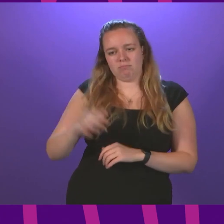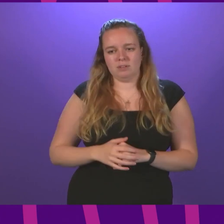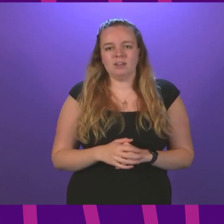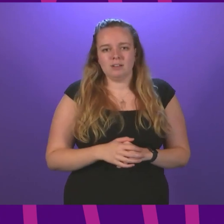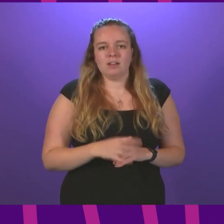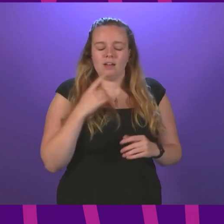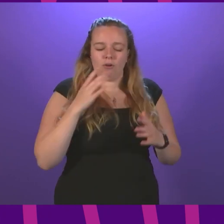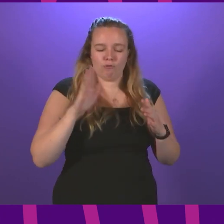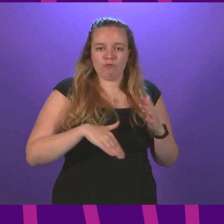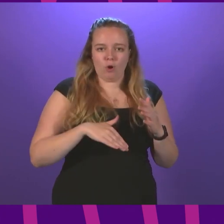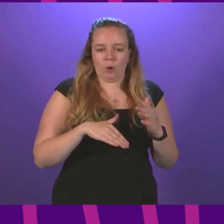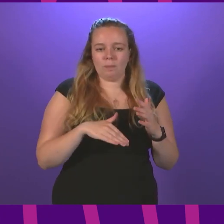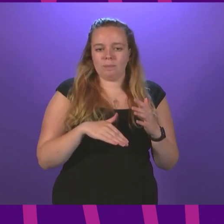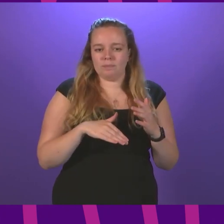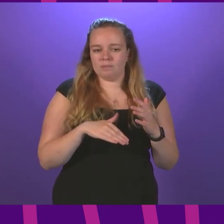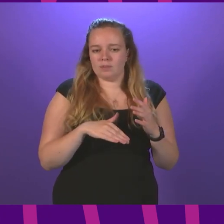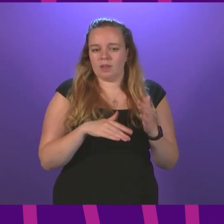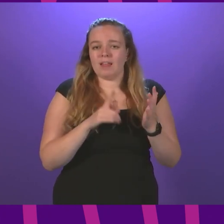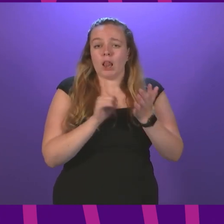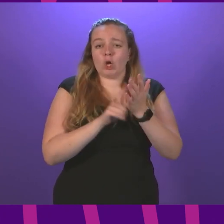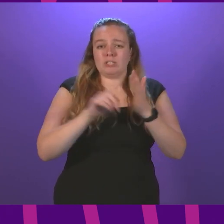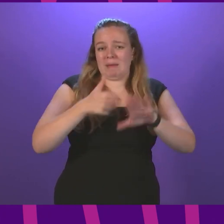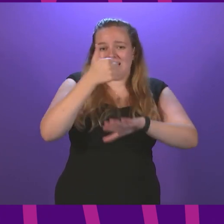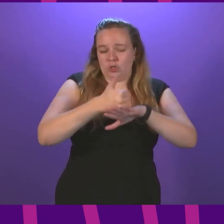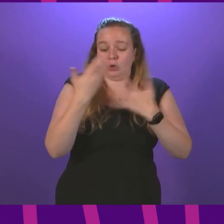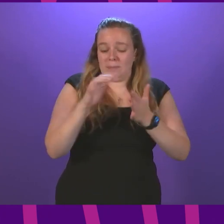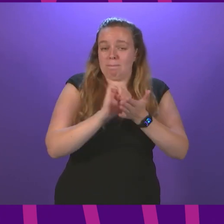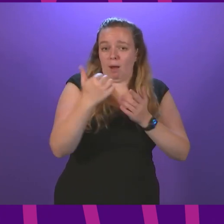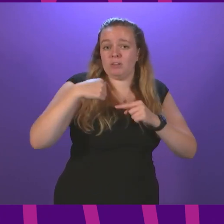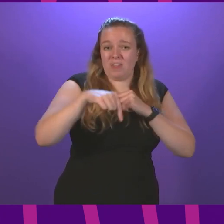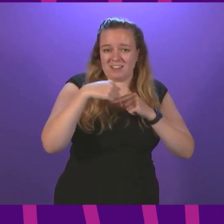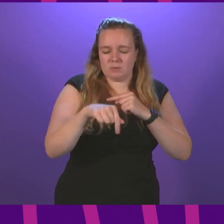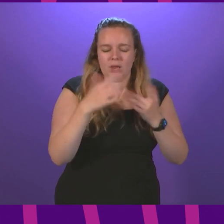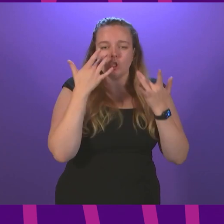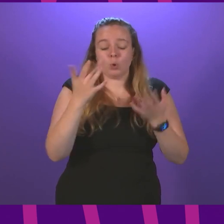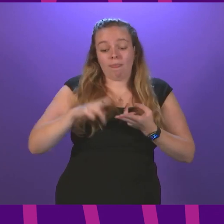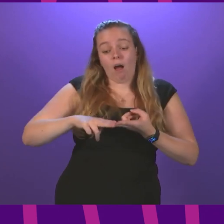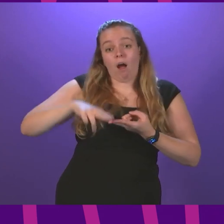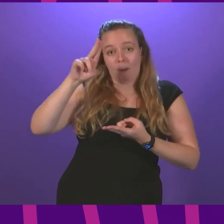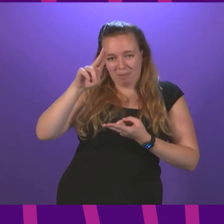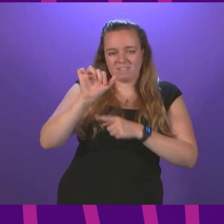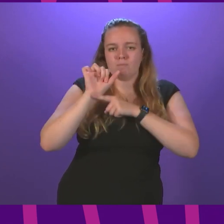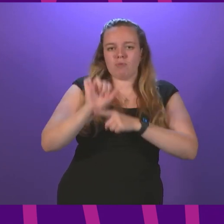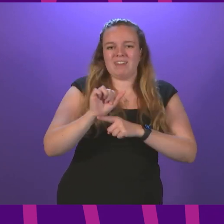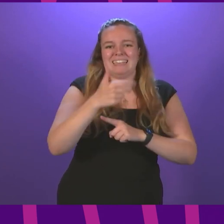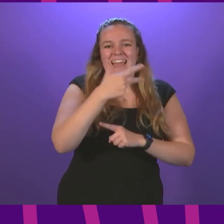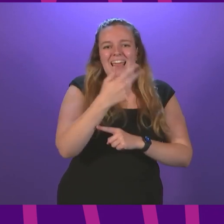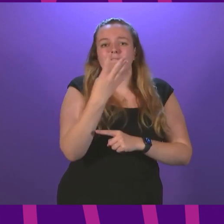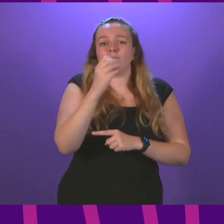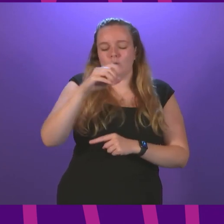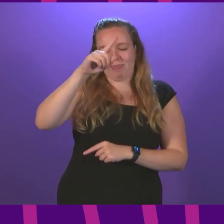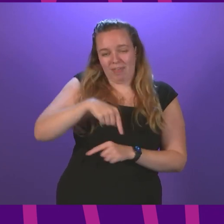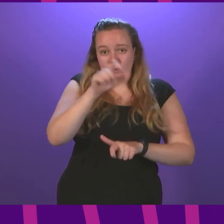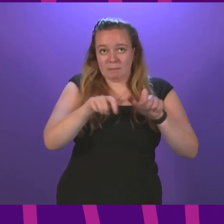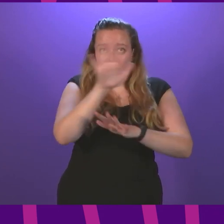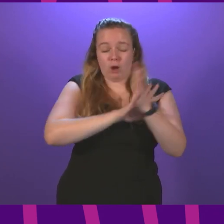from the Lagutum Institute published this week shows that the uplift prevented 840,000 people